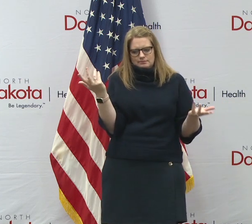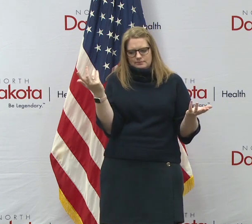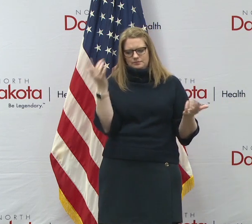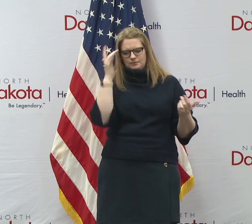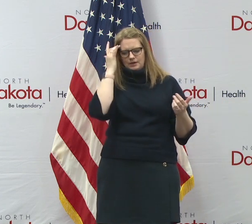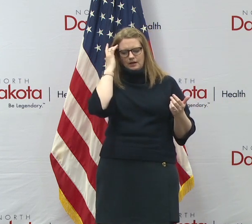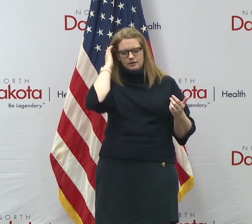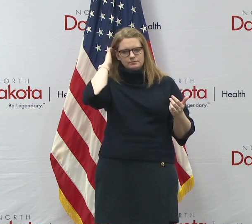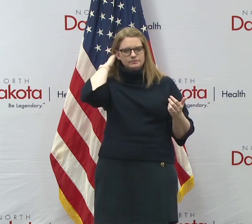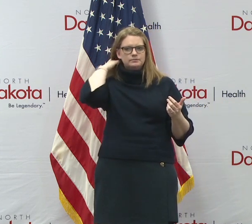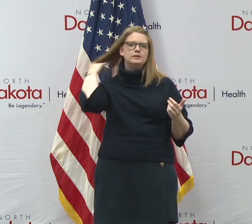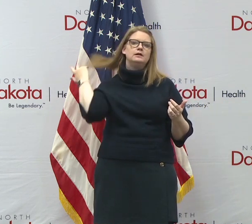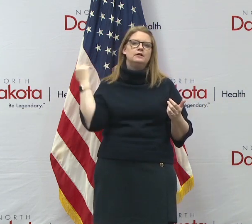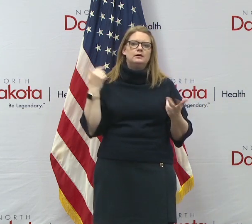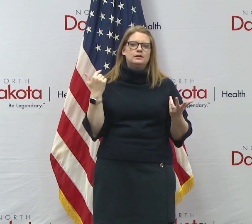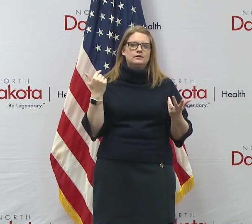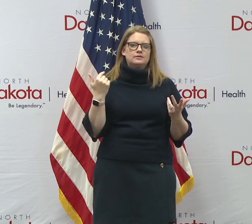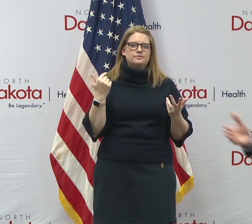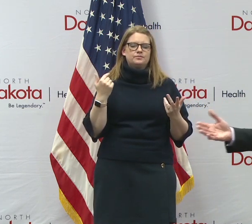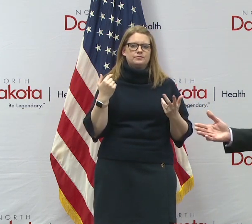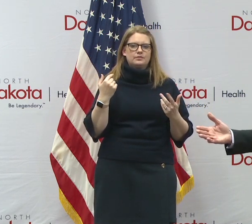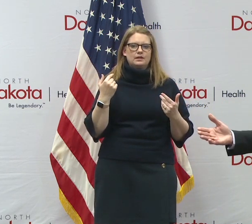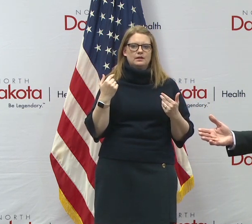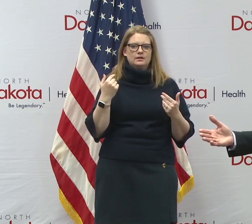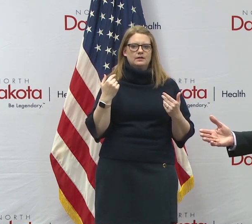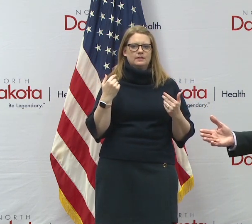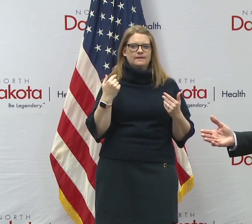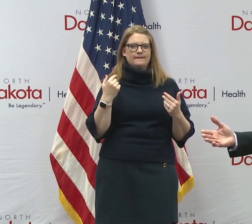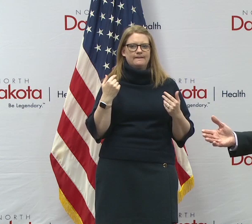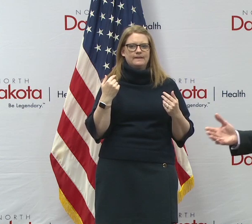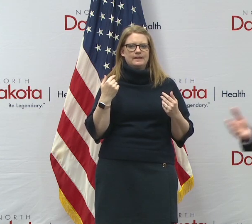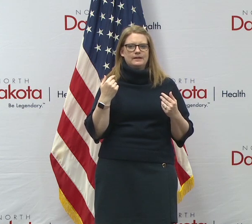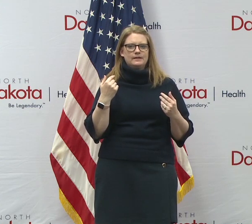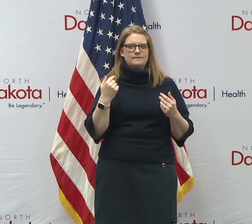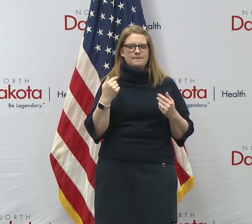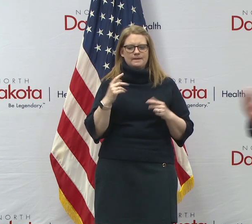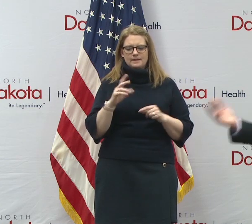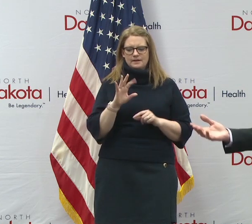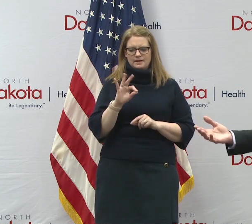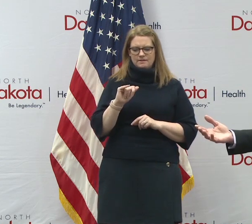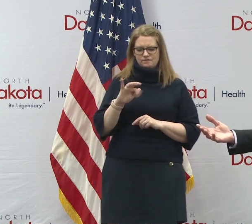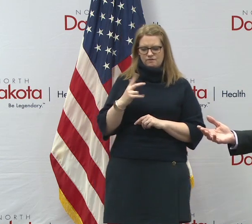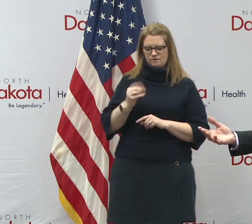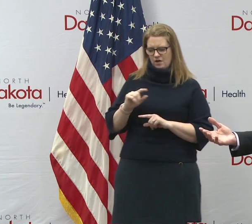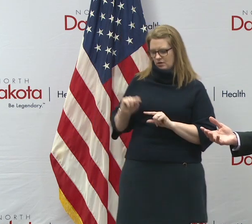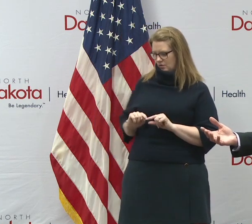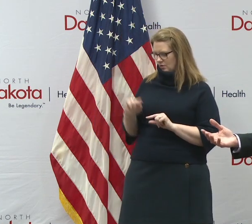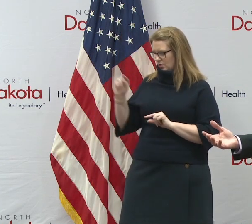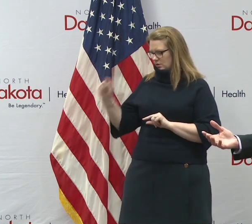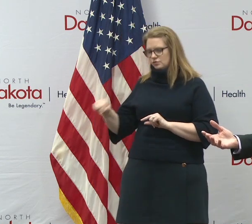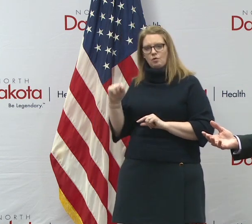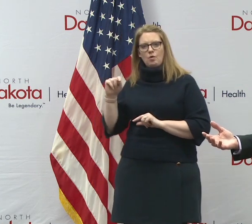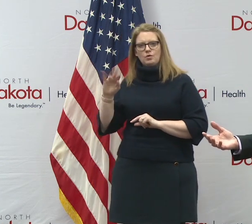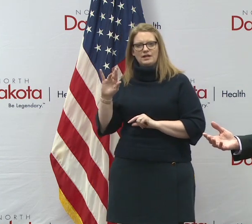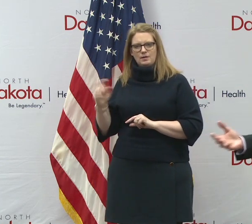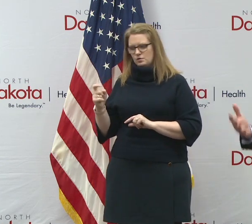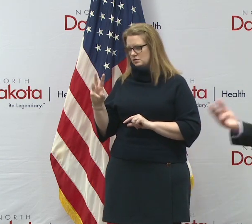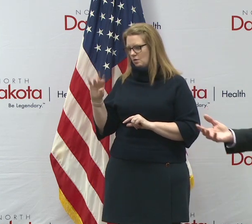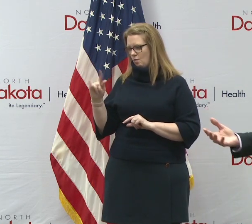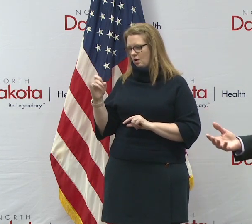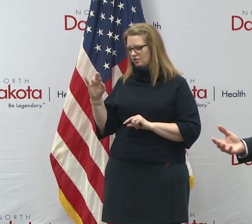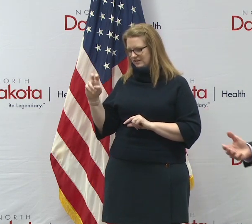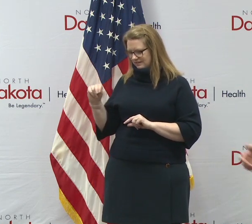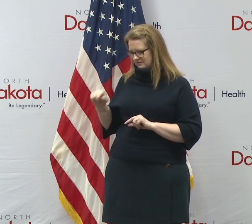going someone, you know, cross over, uh, from Fargo to go to Walgreens to get their prescription, uh,